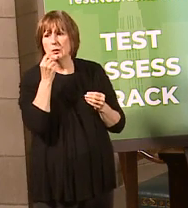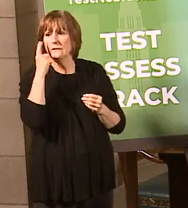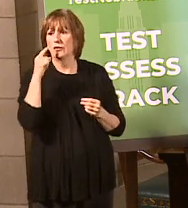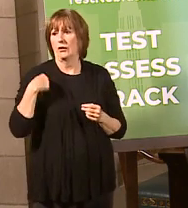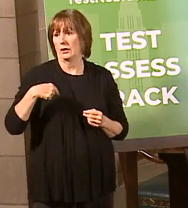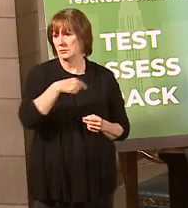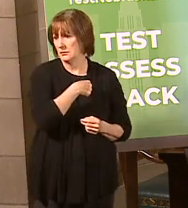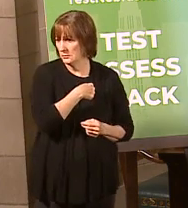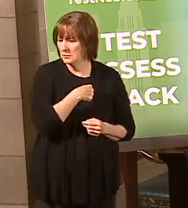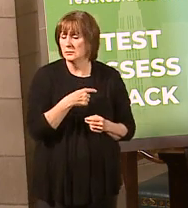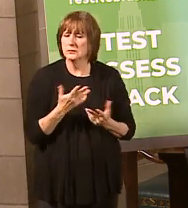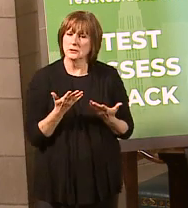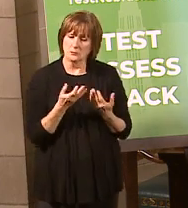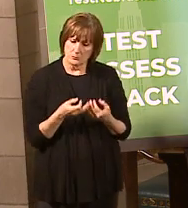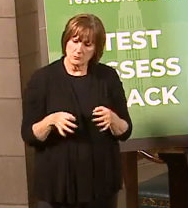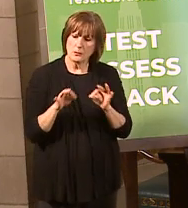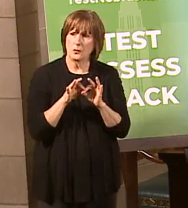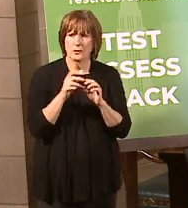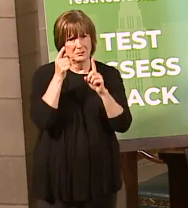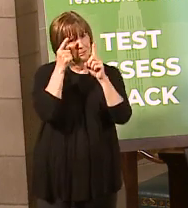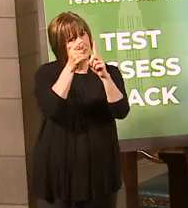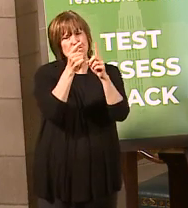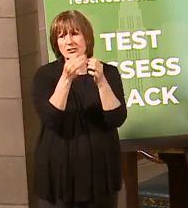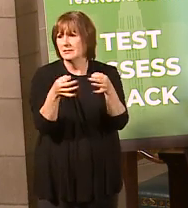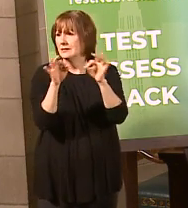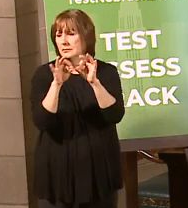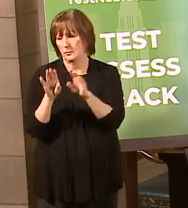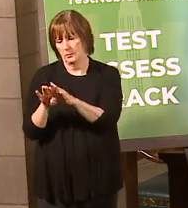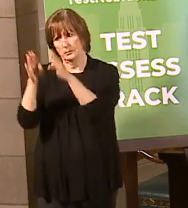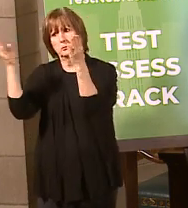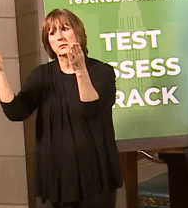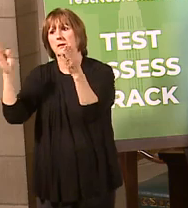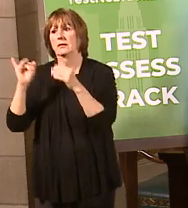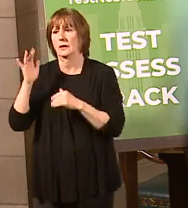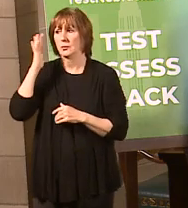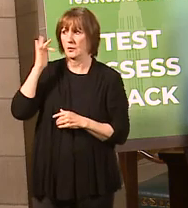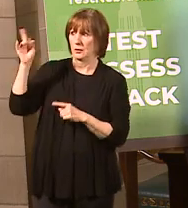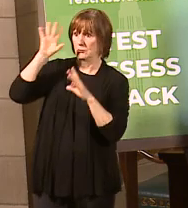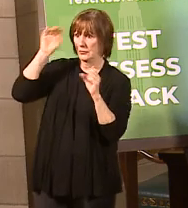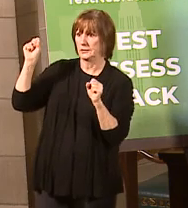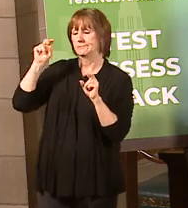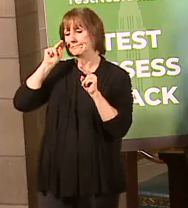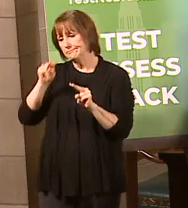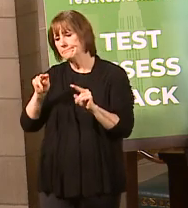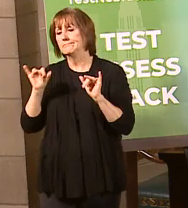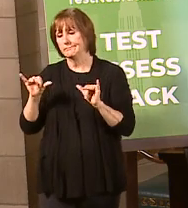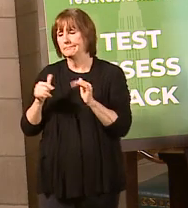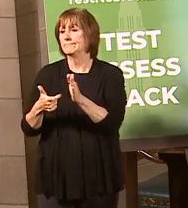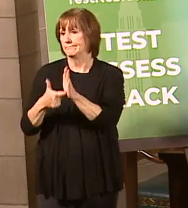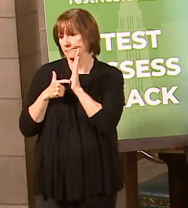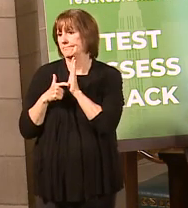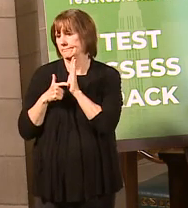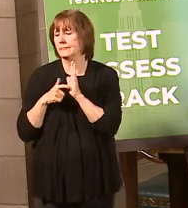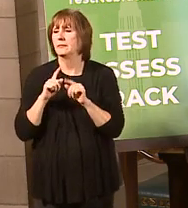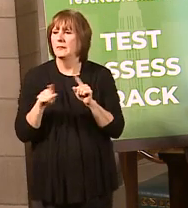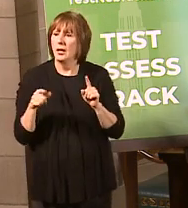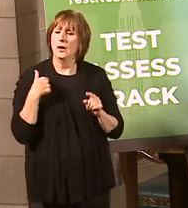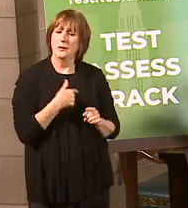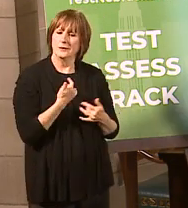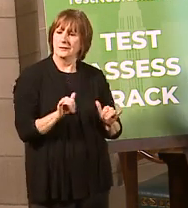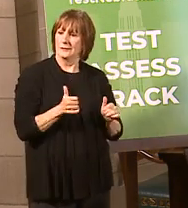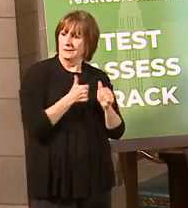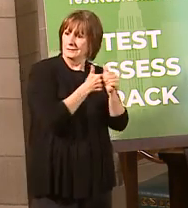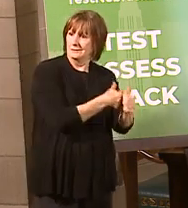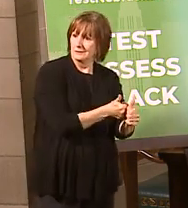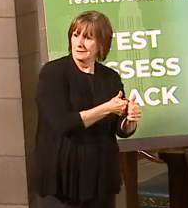So it's important and mission critical that we keep this open, and that's what the President recognized. But we also have to do all the things we're doing, right?